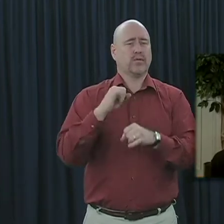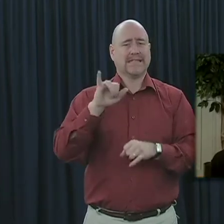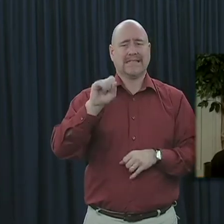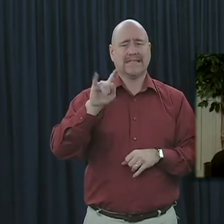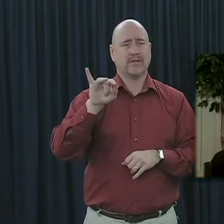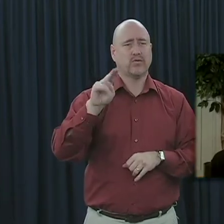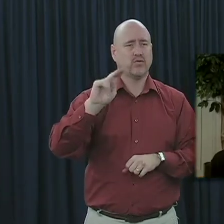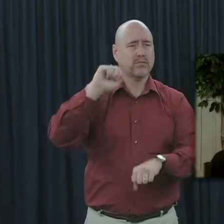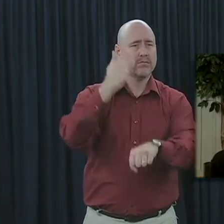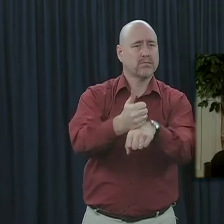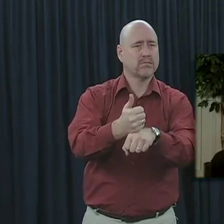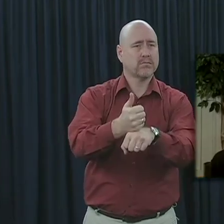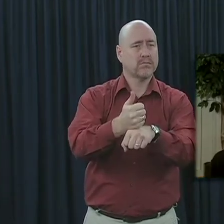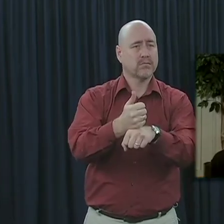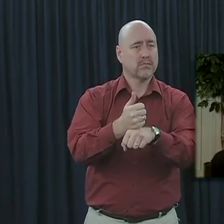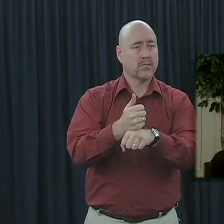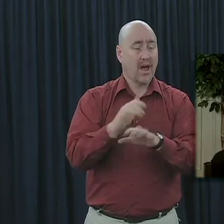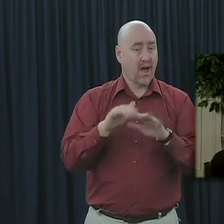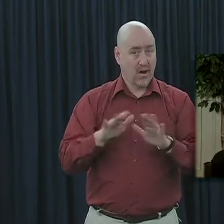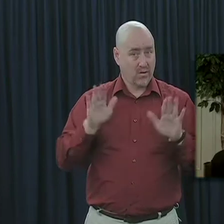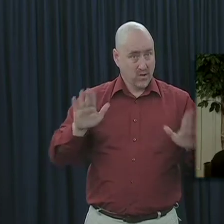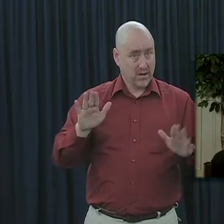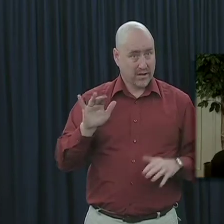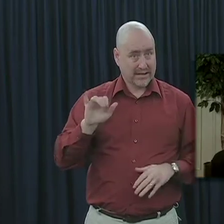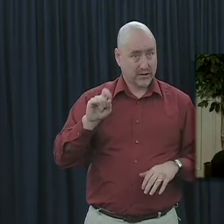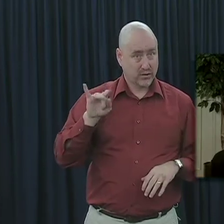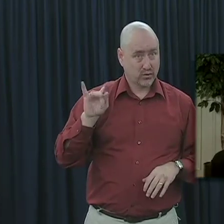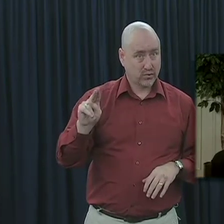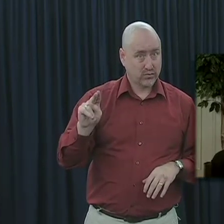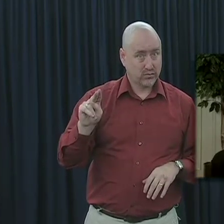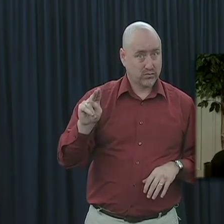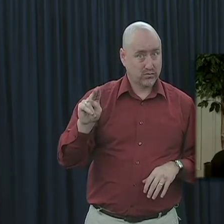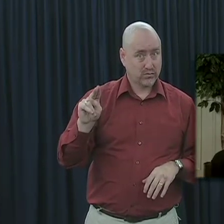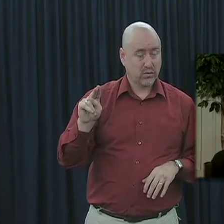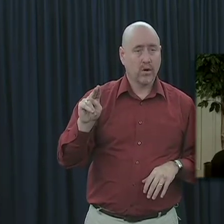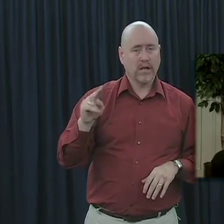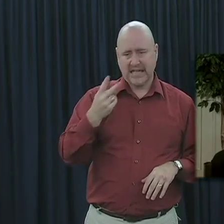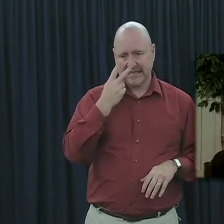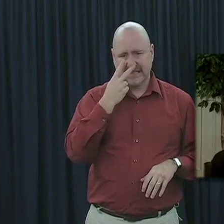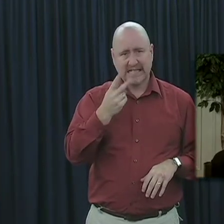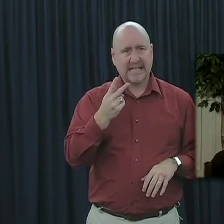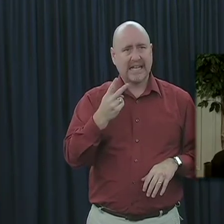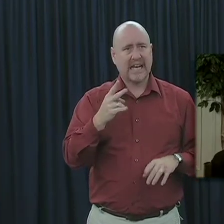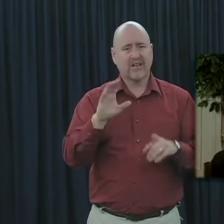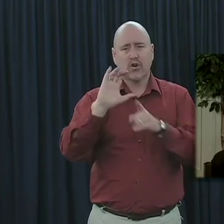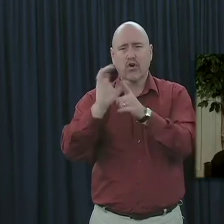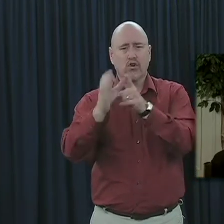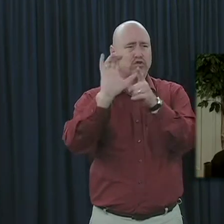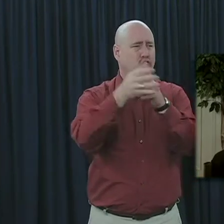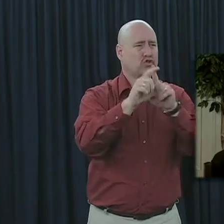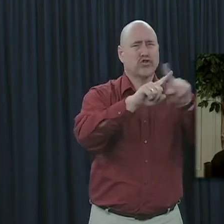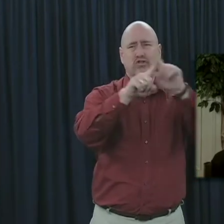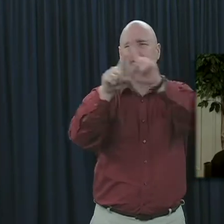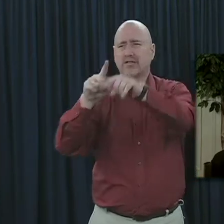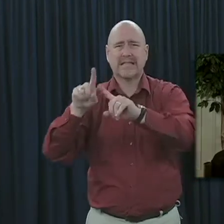An example of how great this institution is can be seen in its cross-cultural and cross-national fellowship.